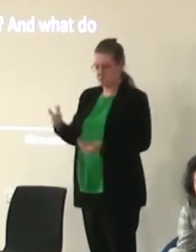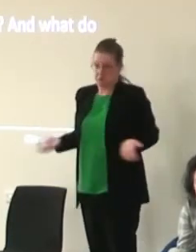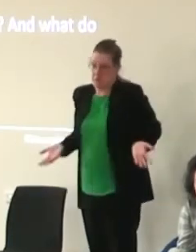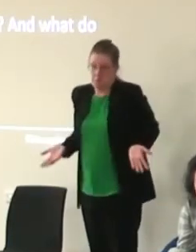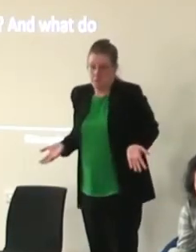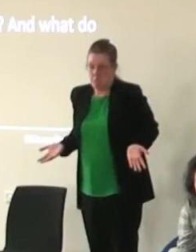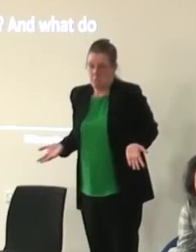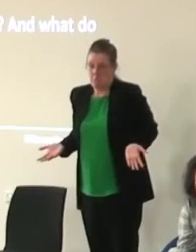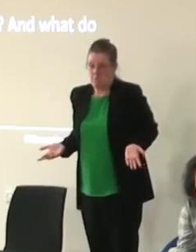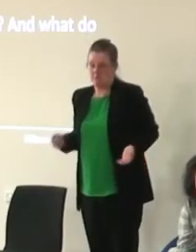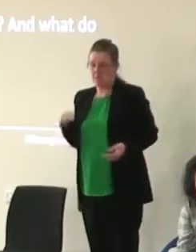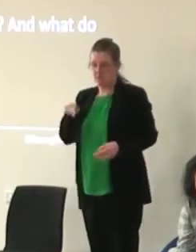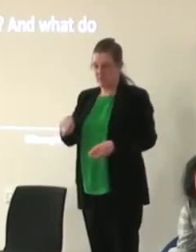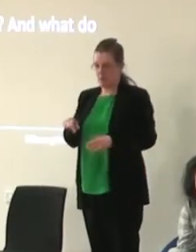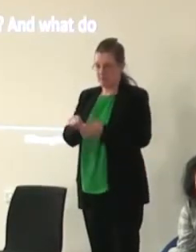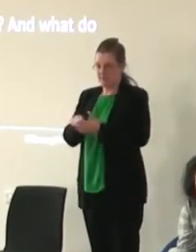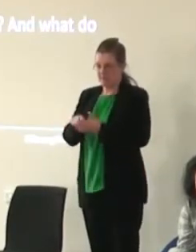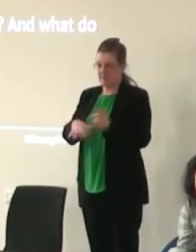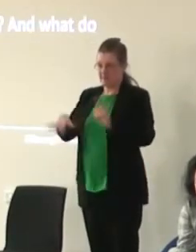wouldn't that be a good situation to be in